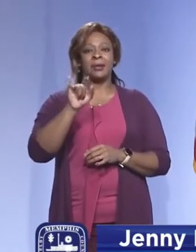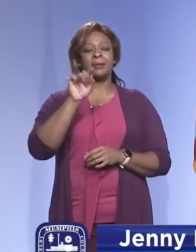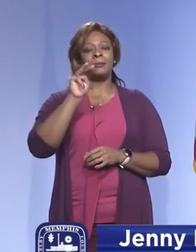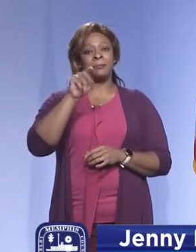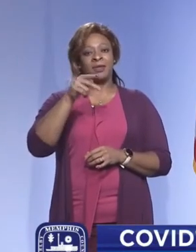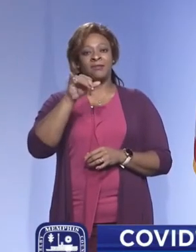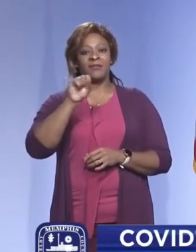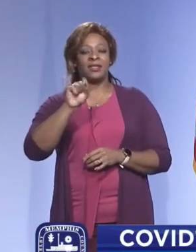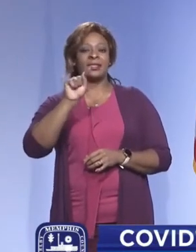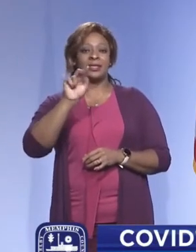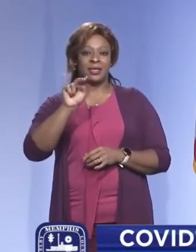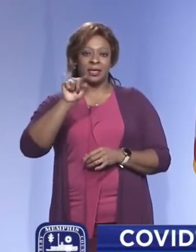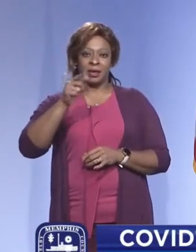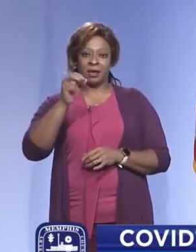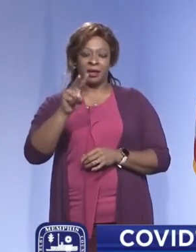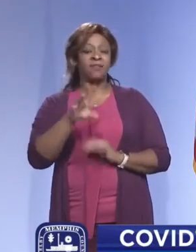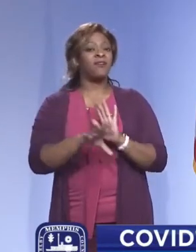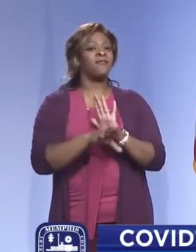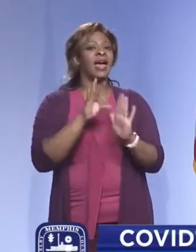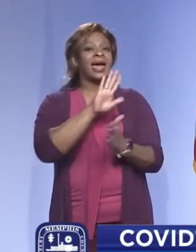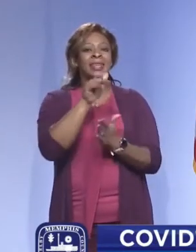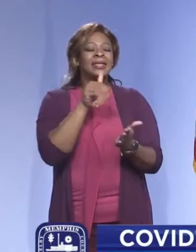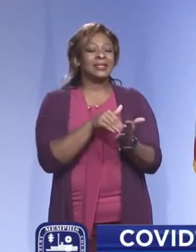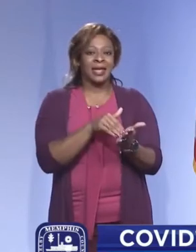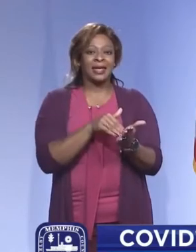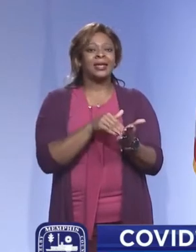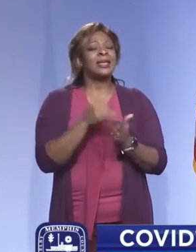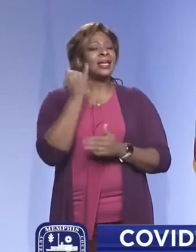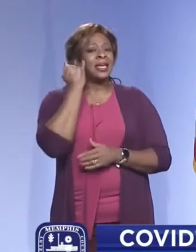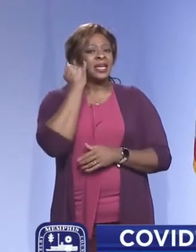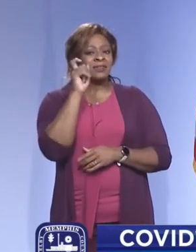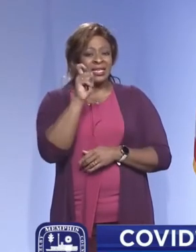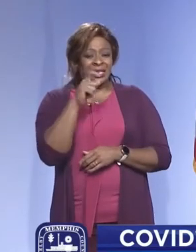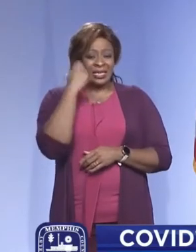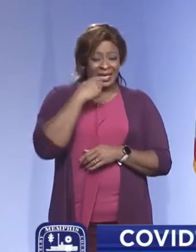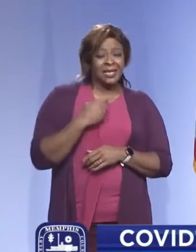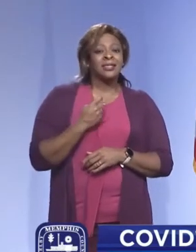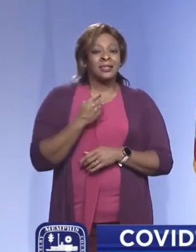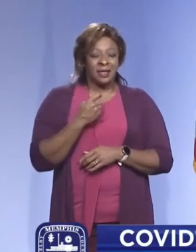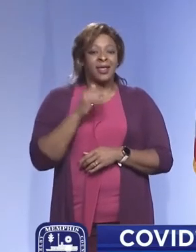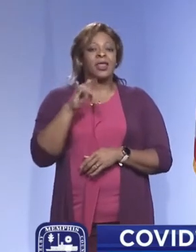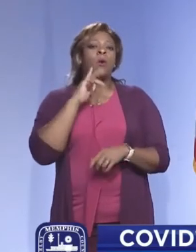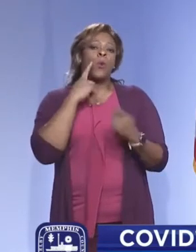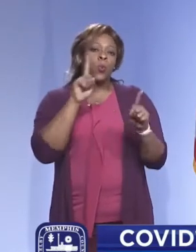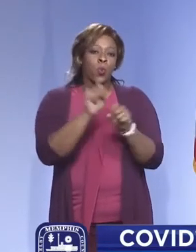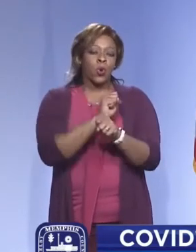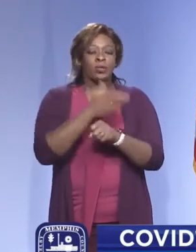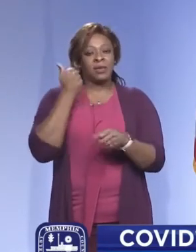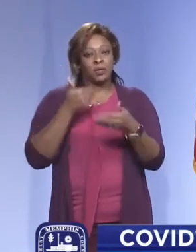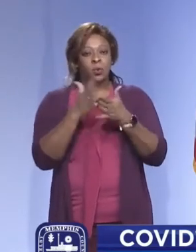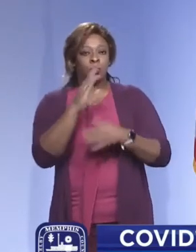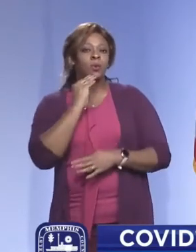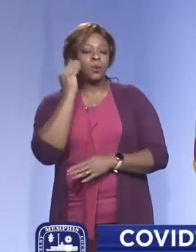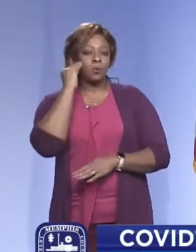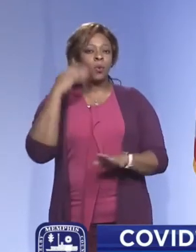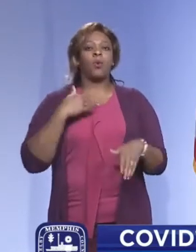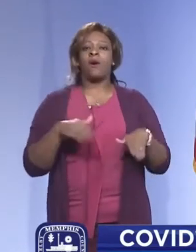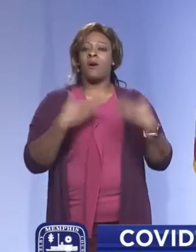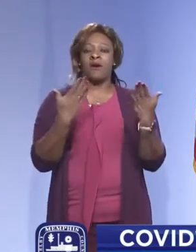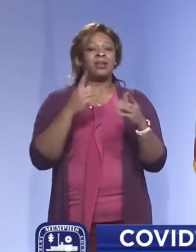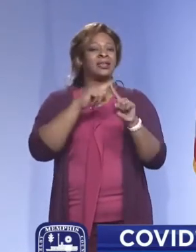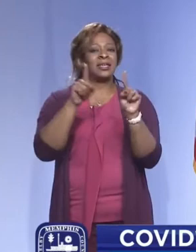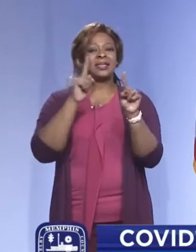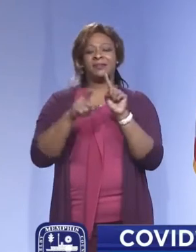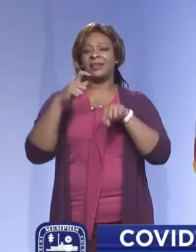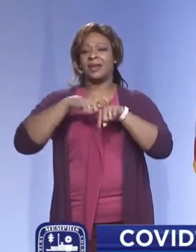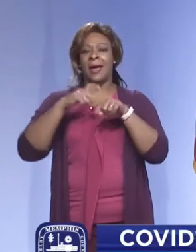.gov so that you can find a site, if you do need to get tested, that works for you. We offer testing at multiple